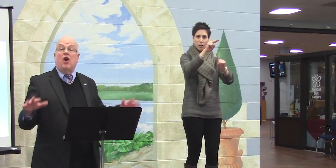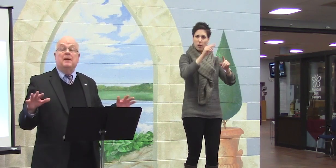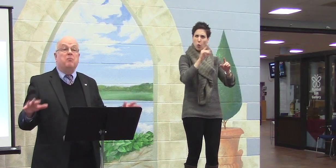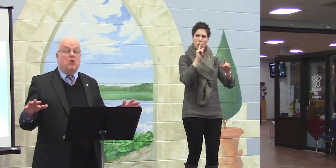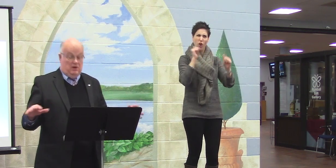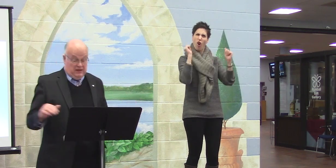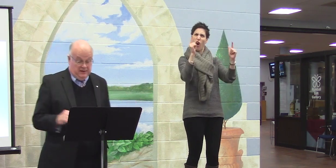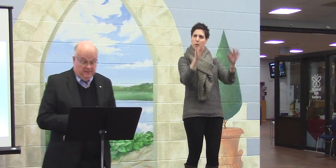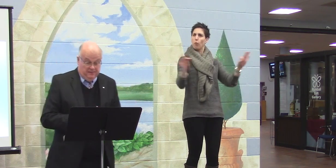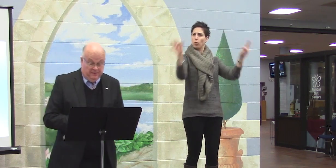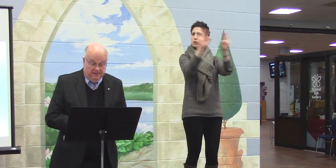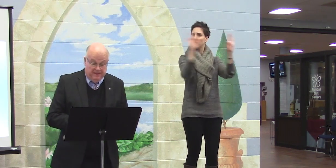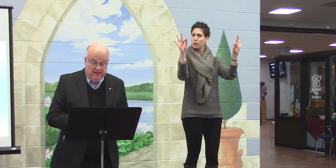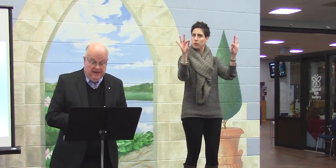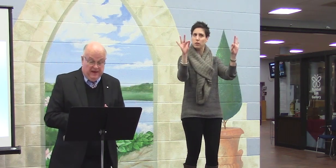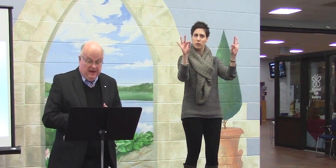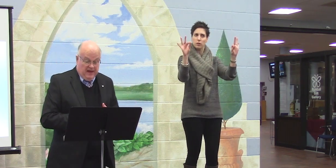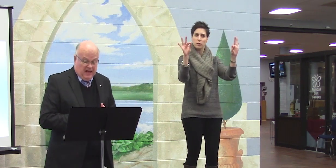We're all important.